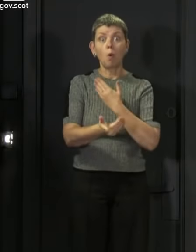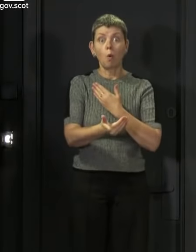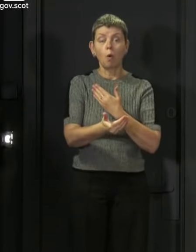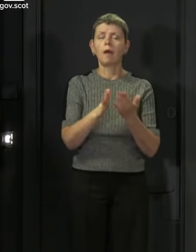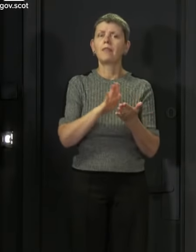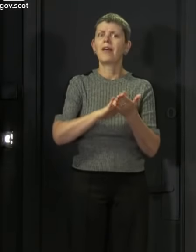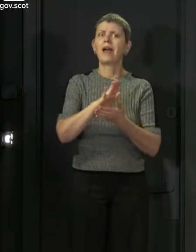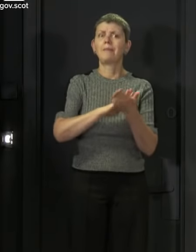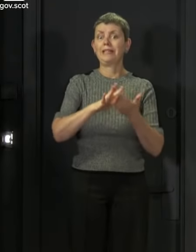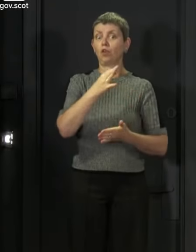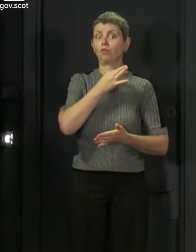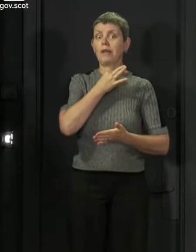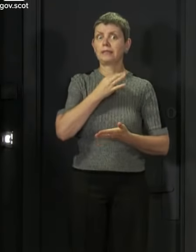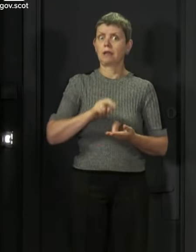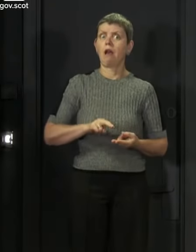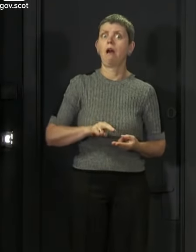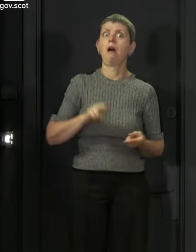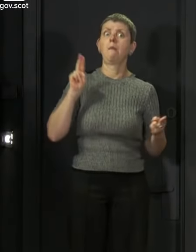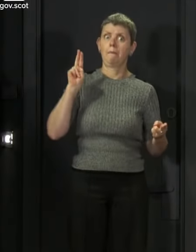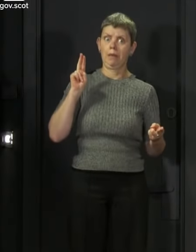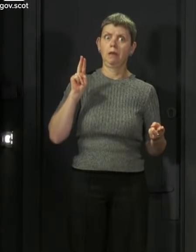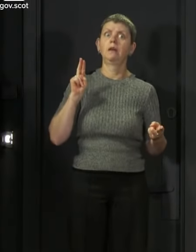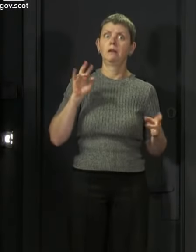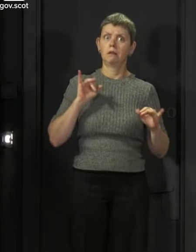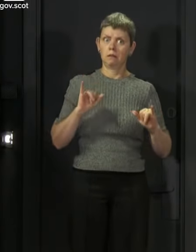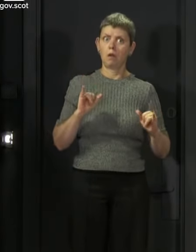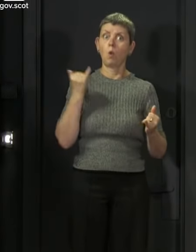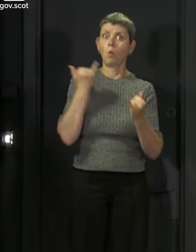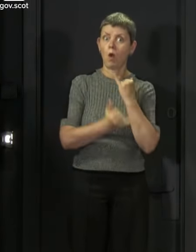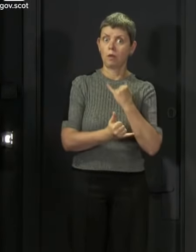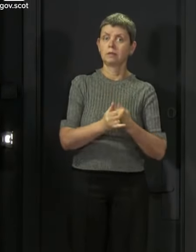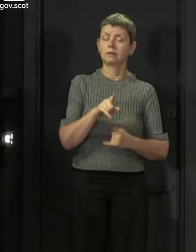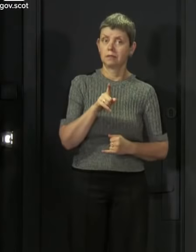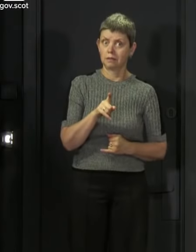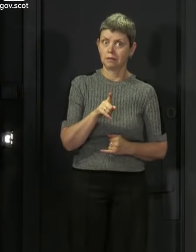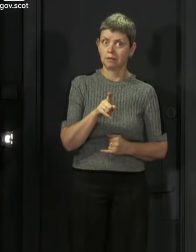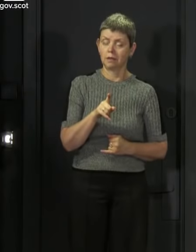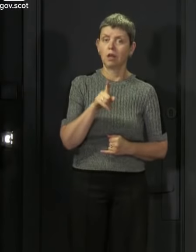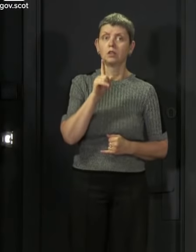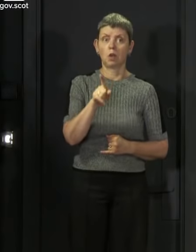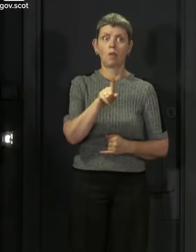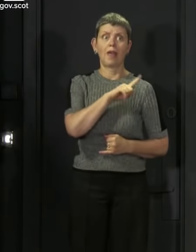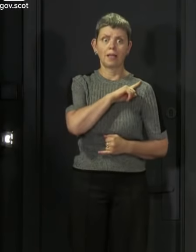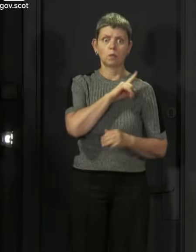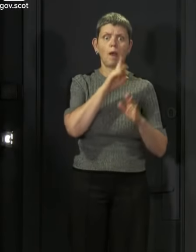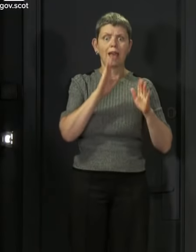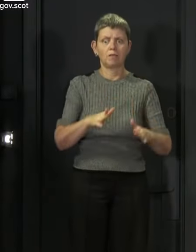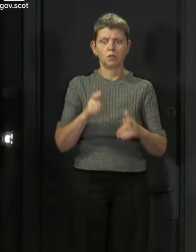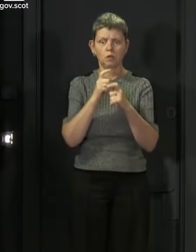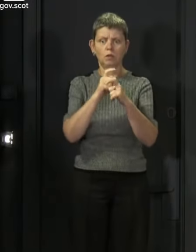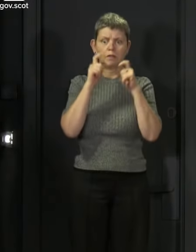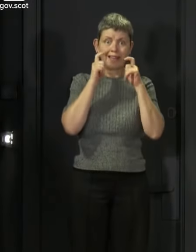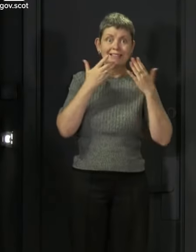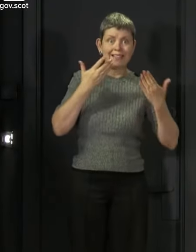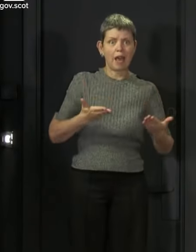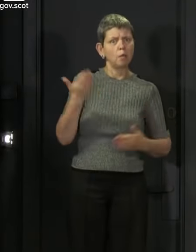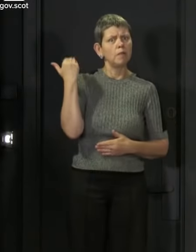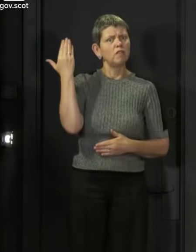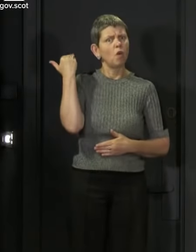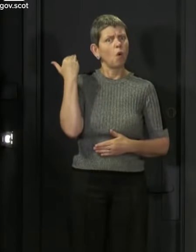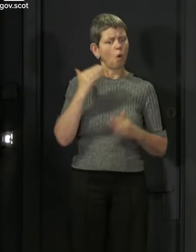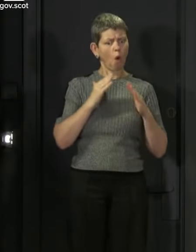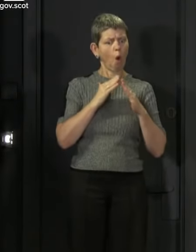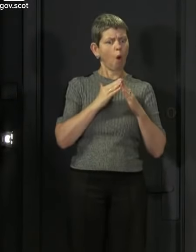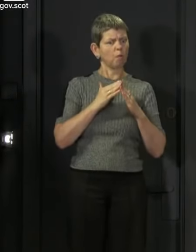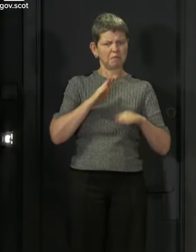ago, brings much greater risks of the virus spreading. So we have to put in place mitigations now that weren't as necessary when we were all